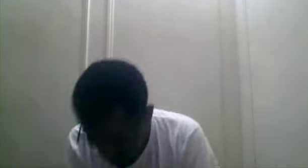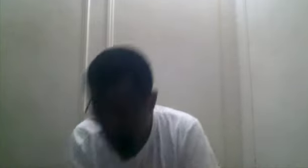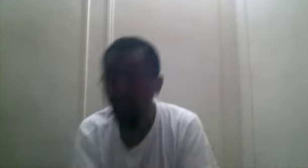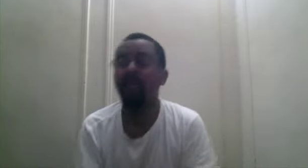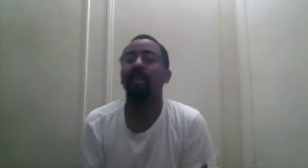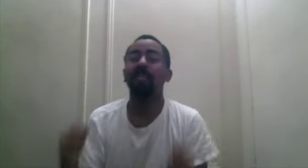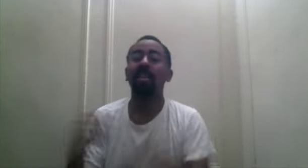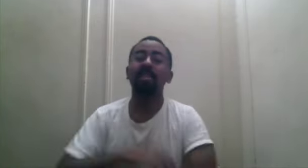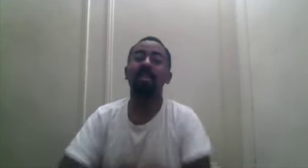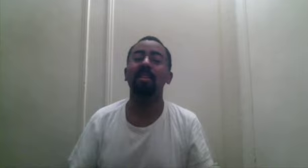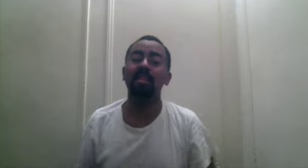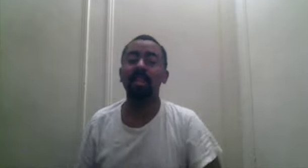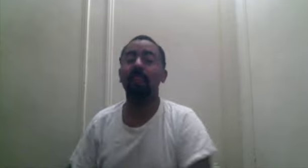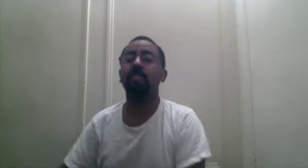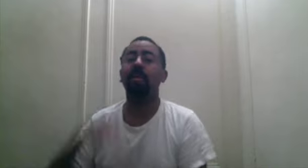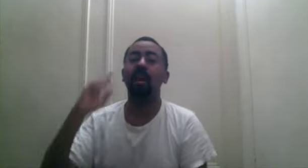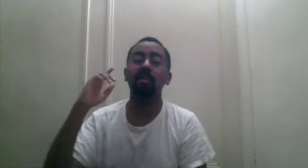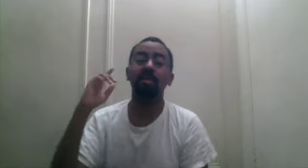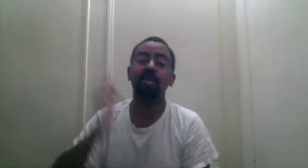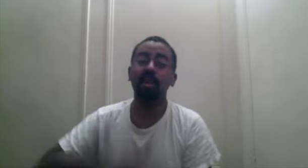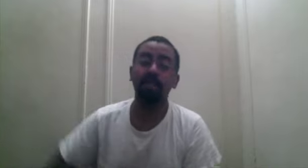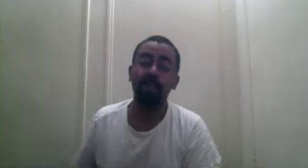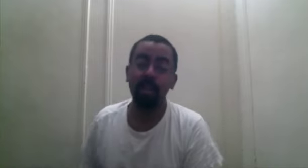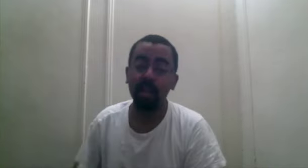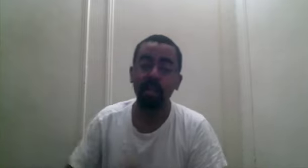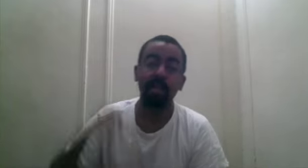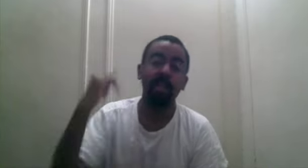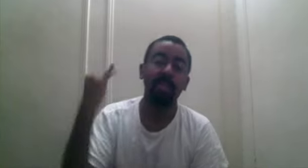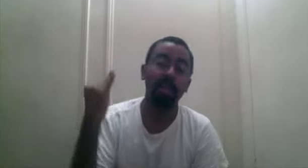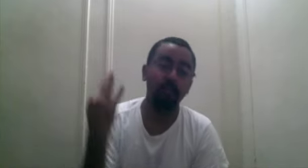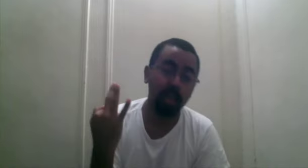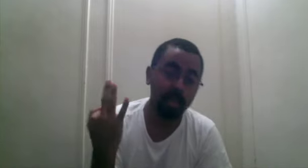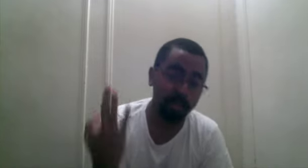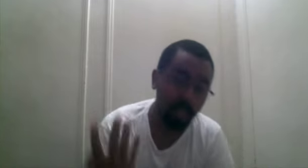Well, that's the end of the chapter. will see y'all for the next. Like, rate, subscribe.